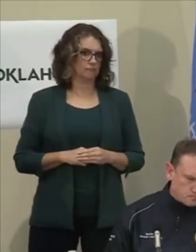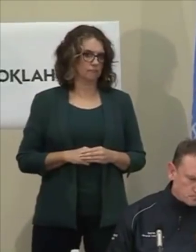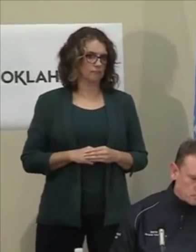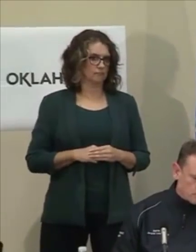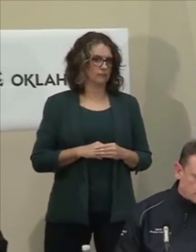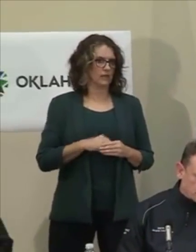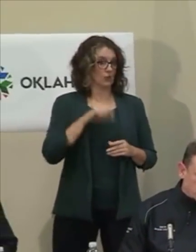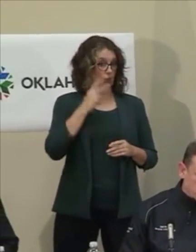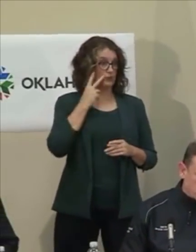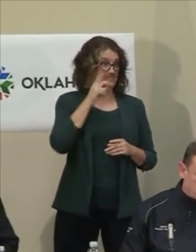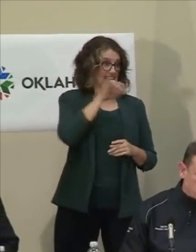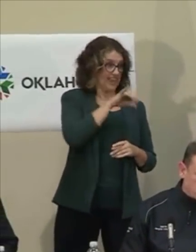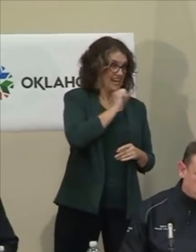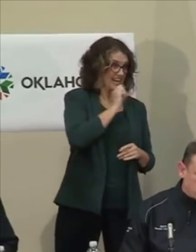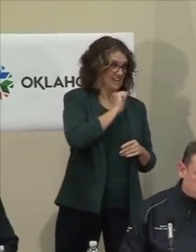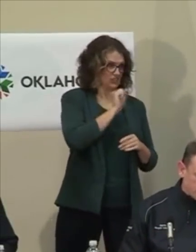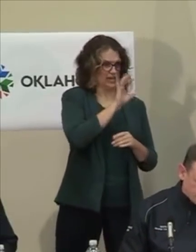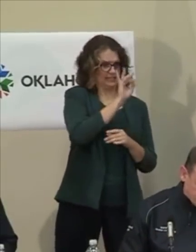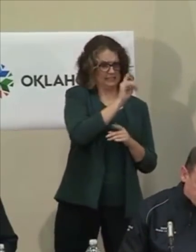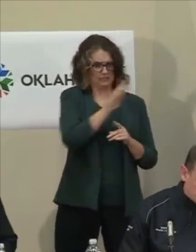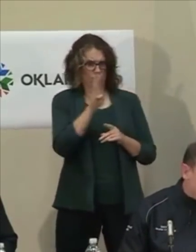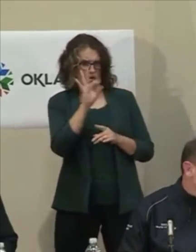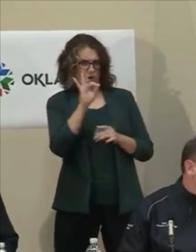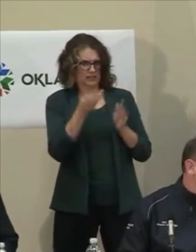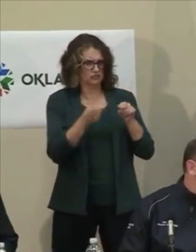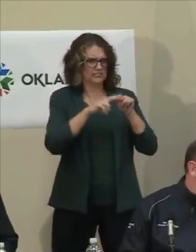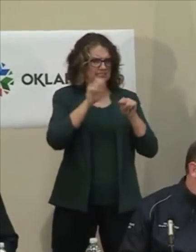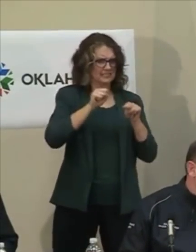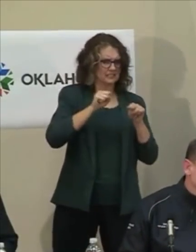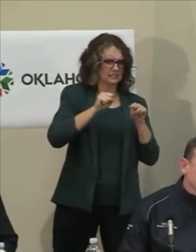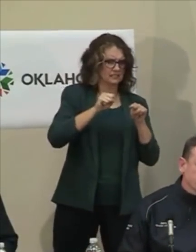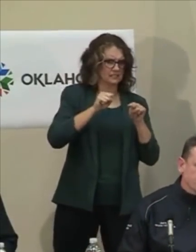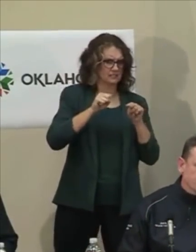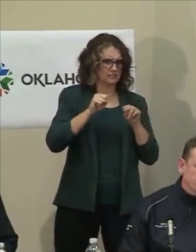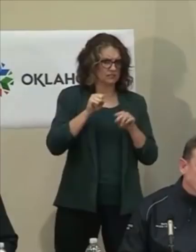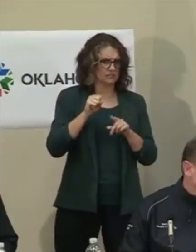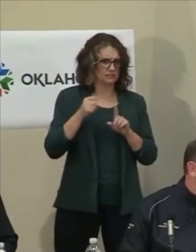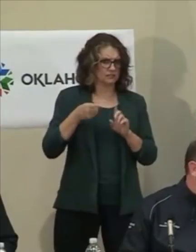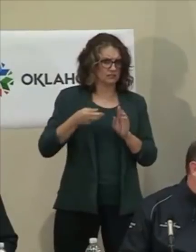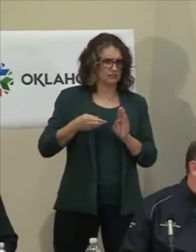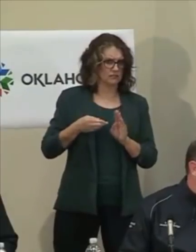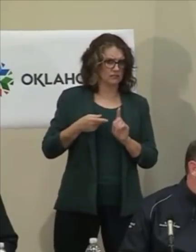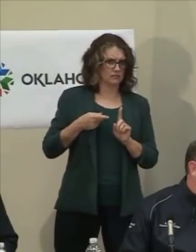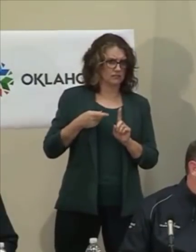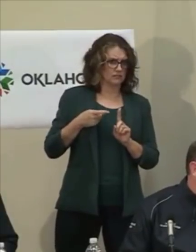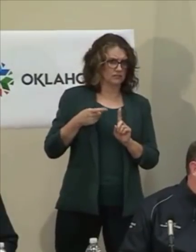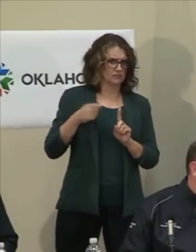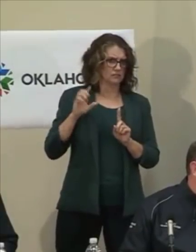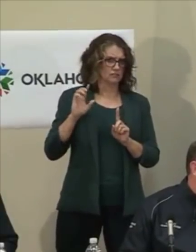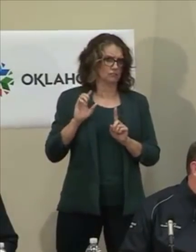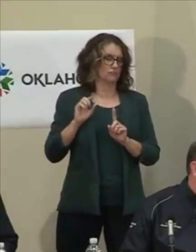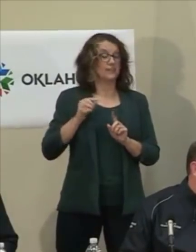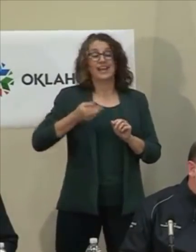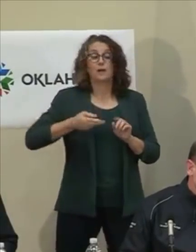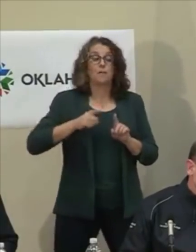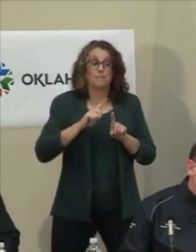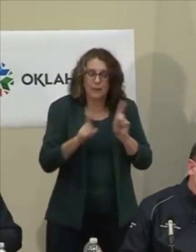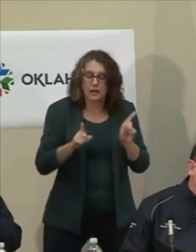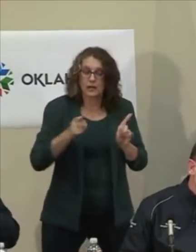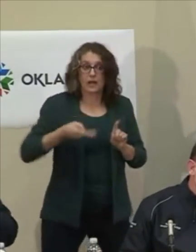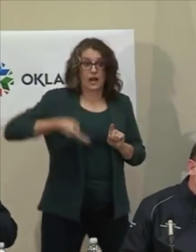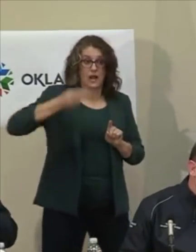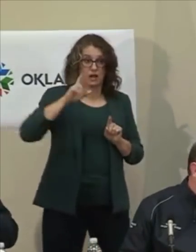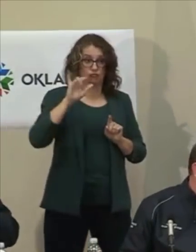we have not changed a high risk, which is those over the age of 65, those that are immunocompromised, those who have